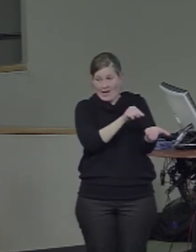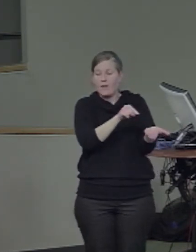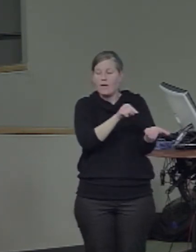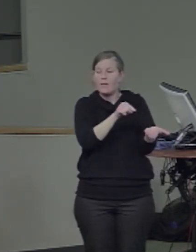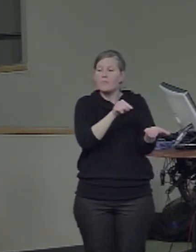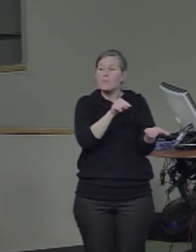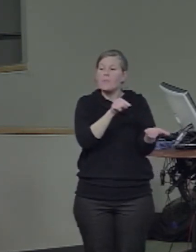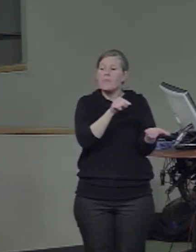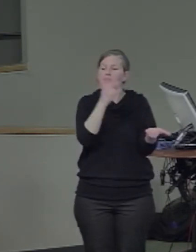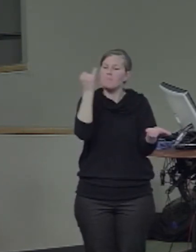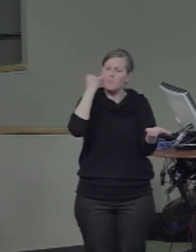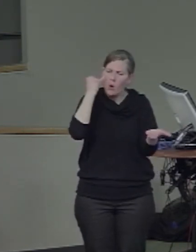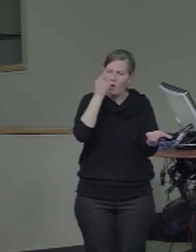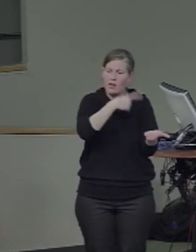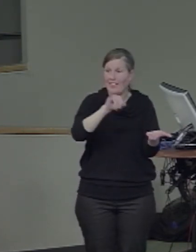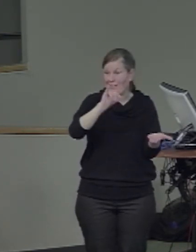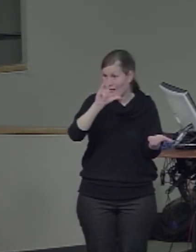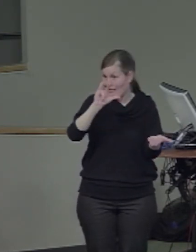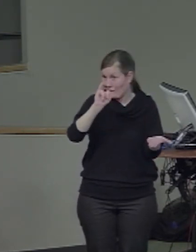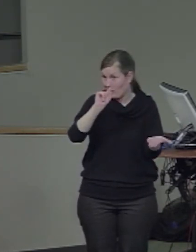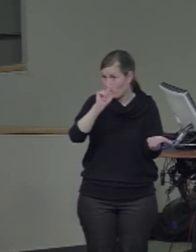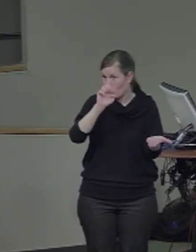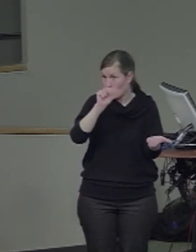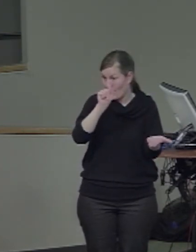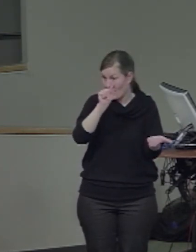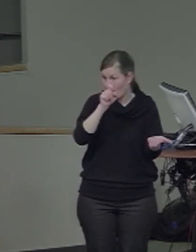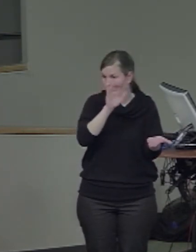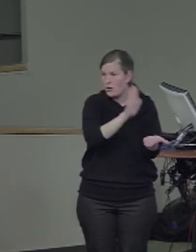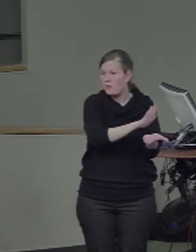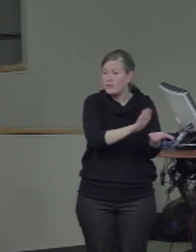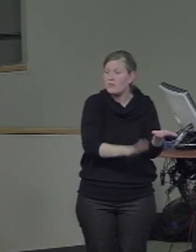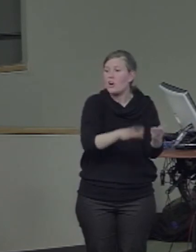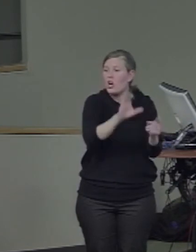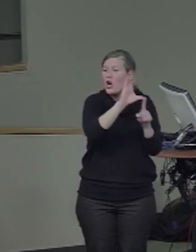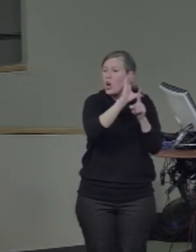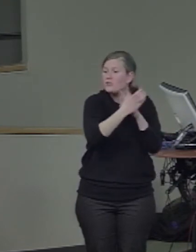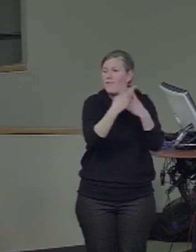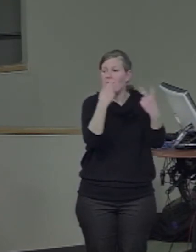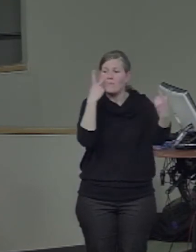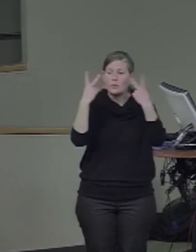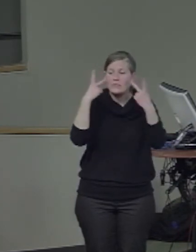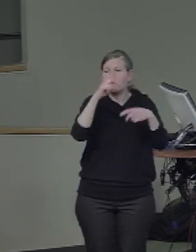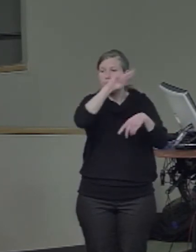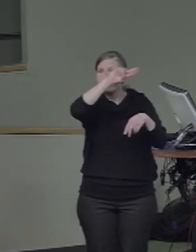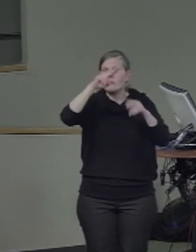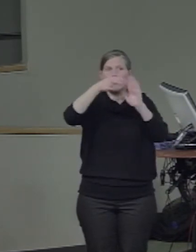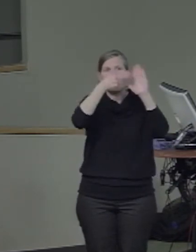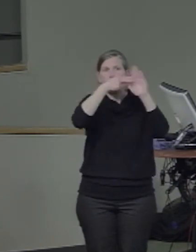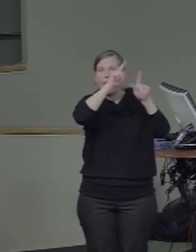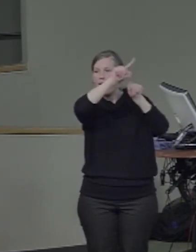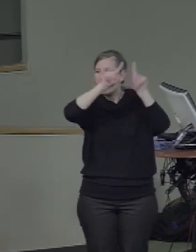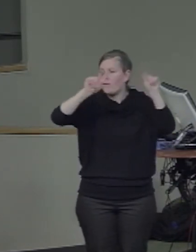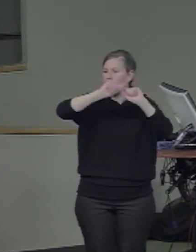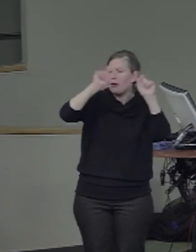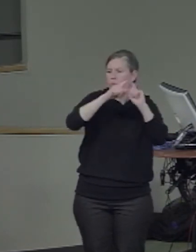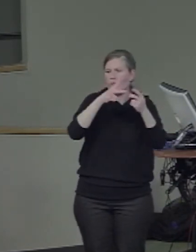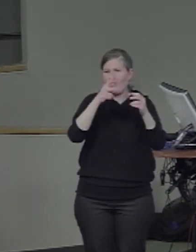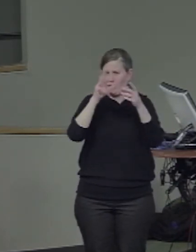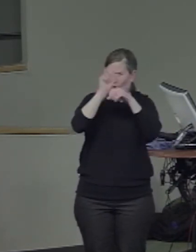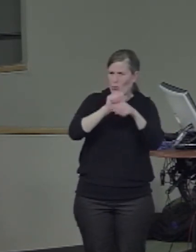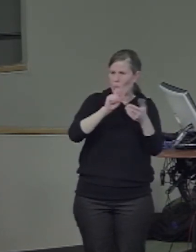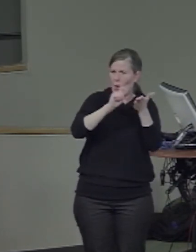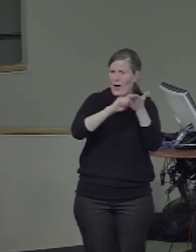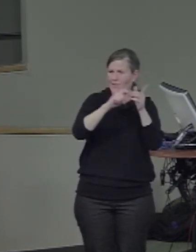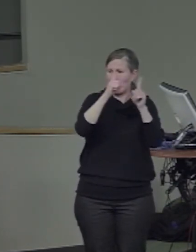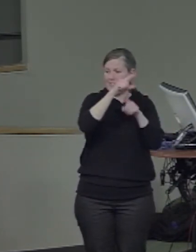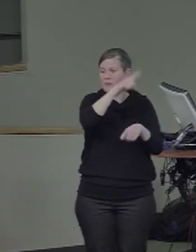illiterate, you are in a culture where there is extensive written visual information. So you may still be looking at